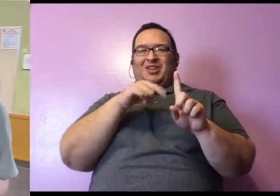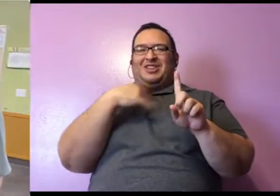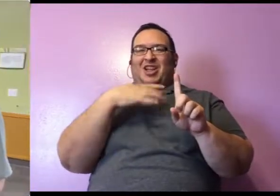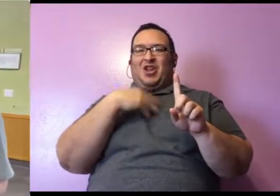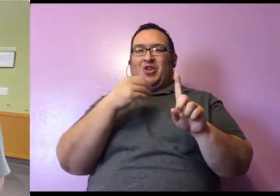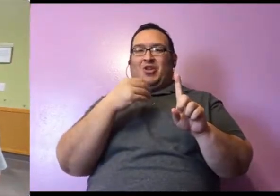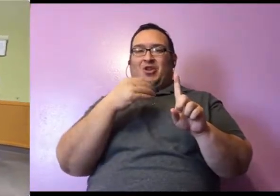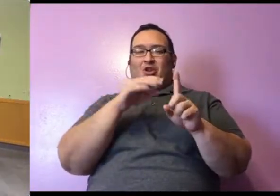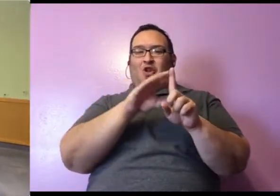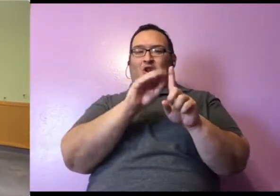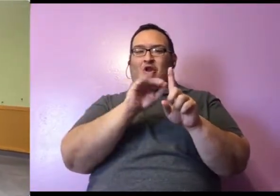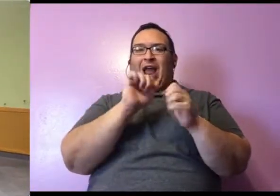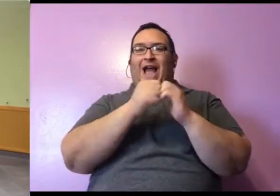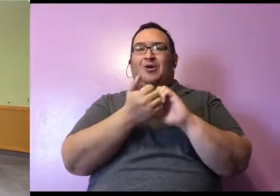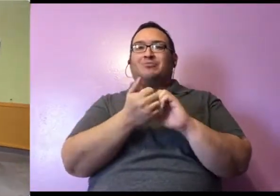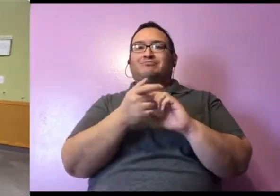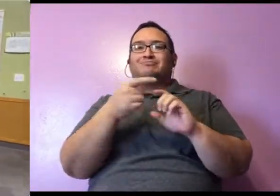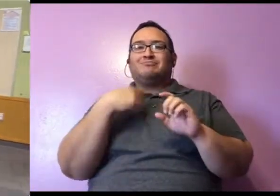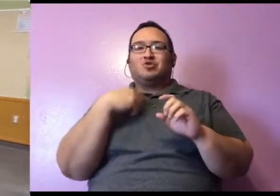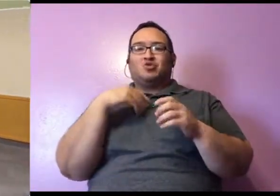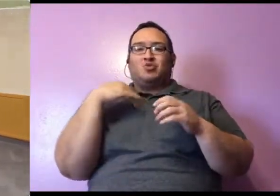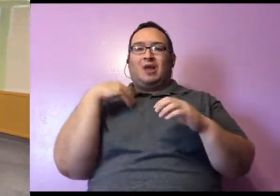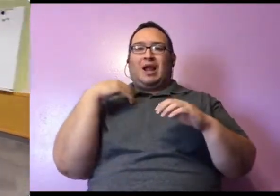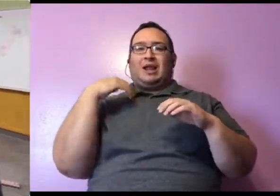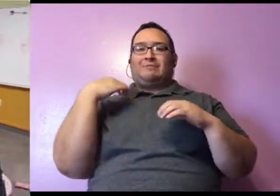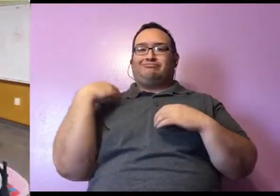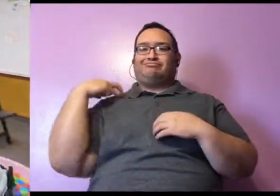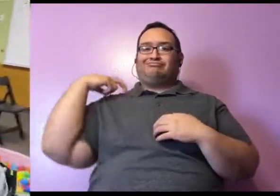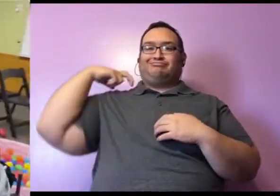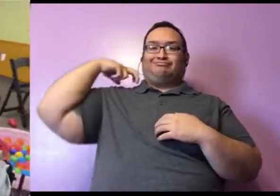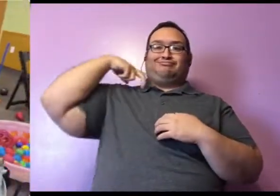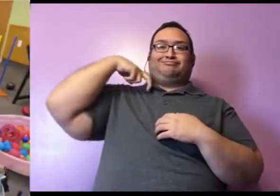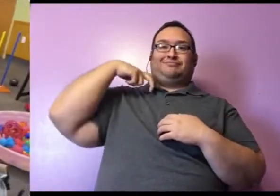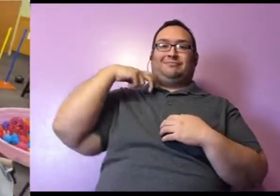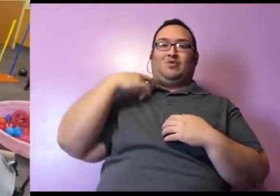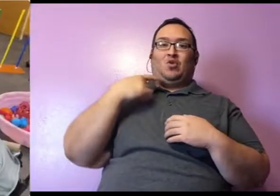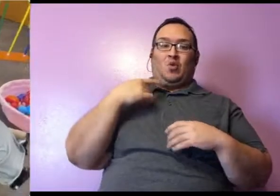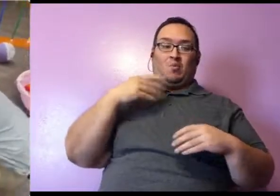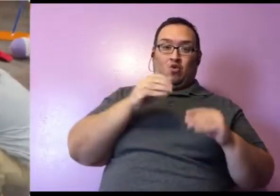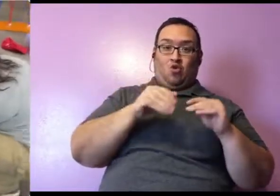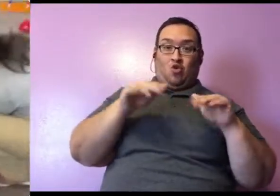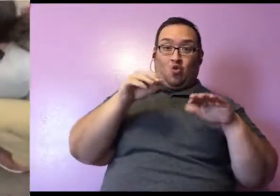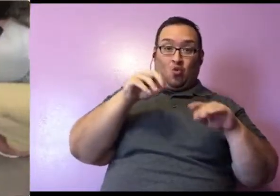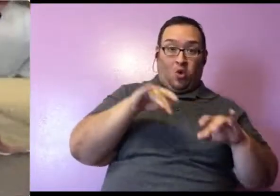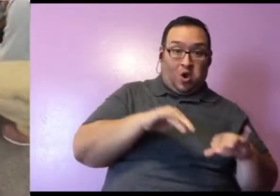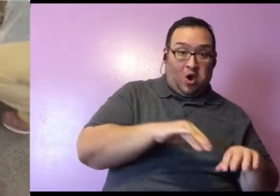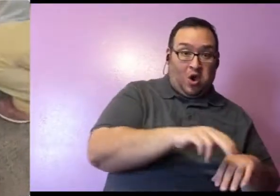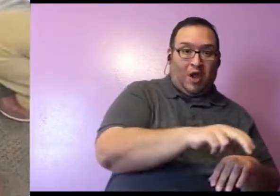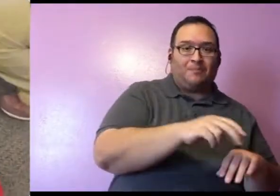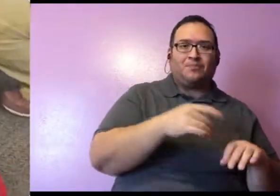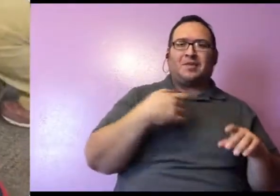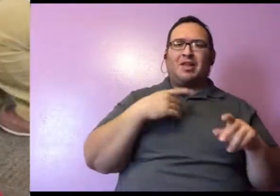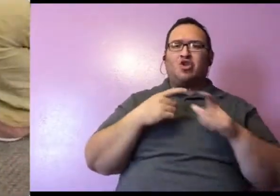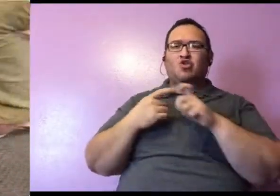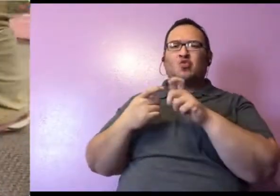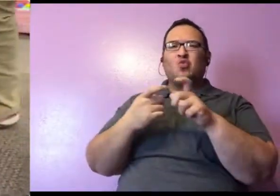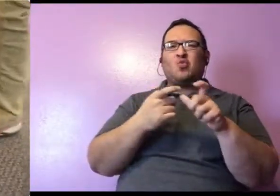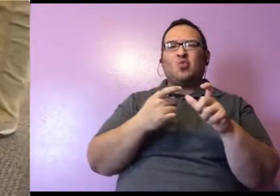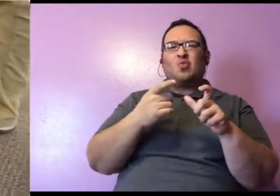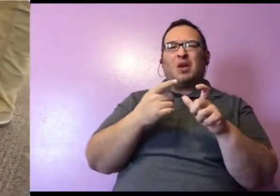climb on me. So we're going to get her down to the ground and let her start running around a little bit.